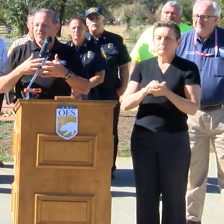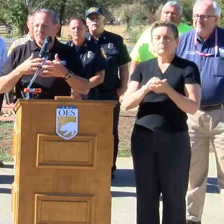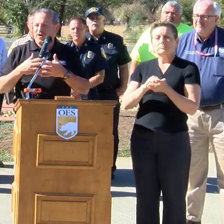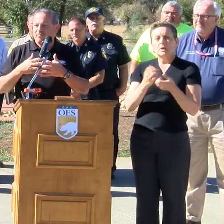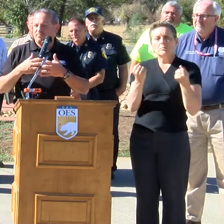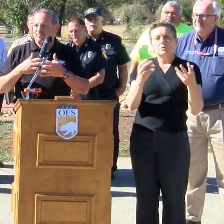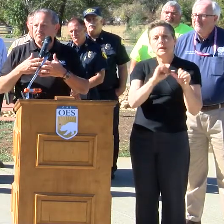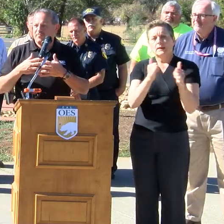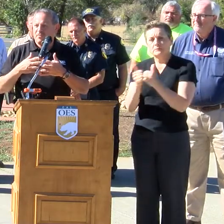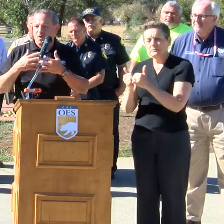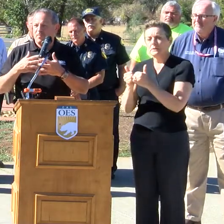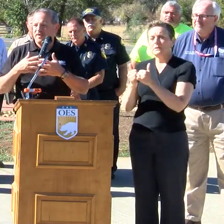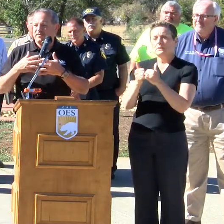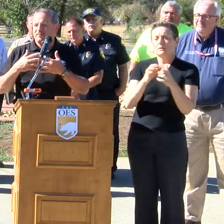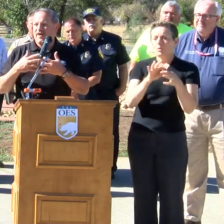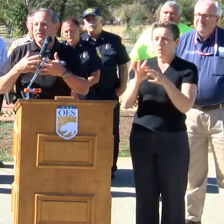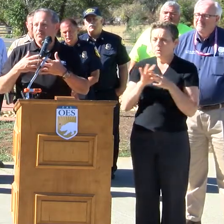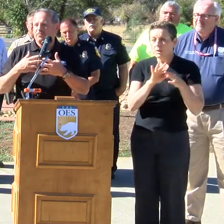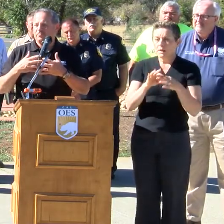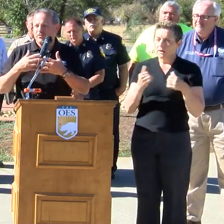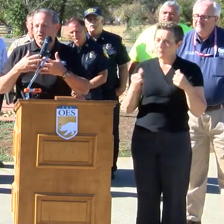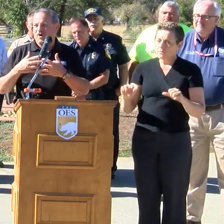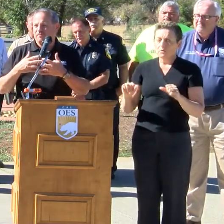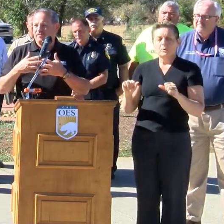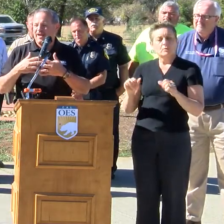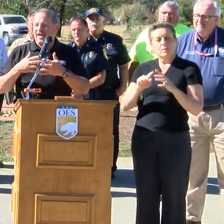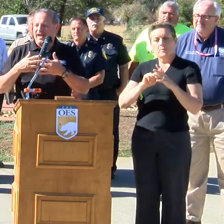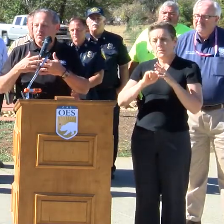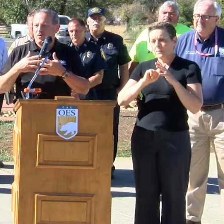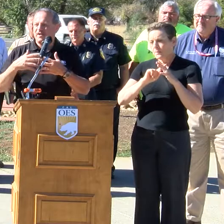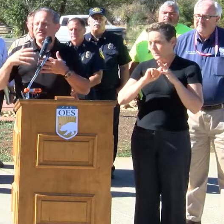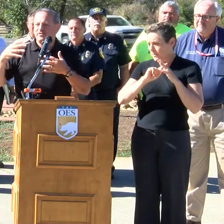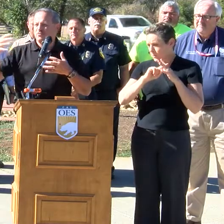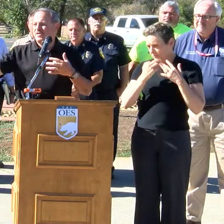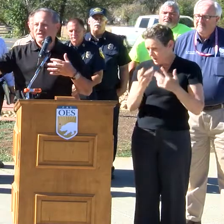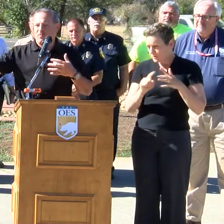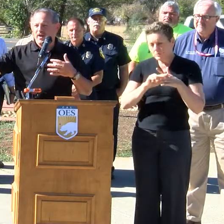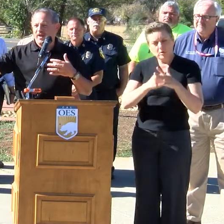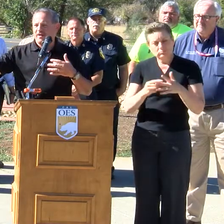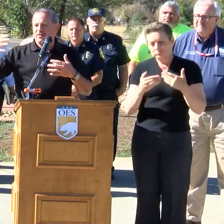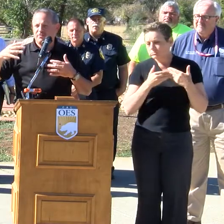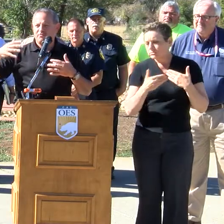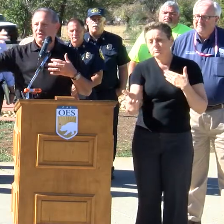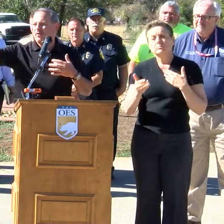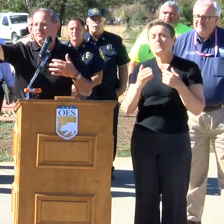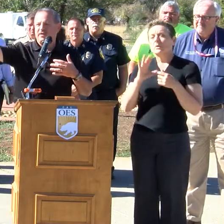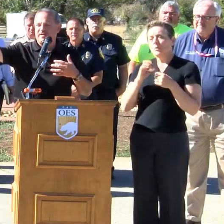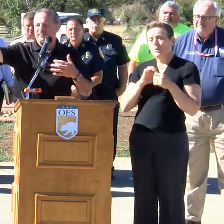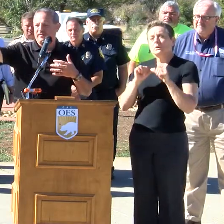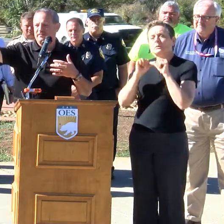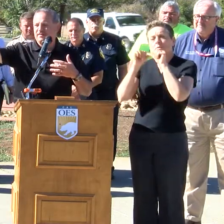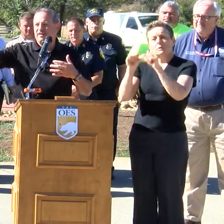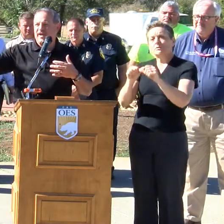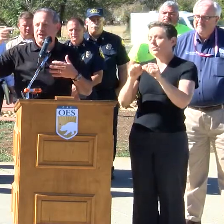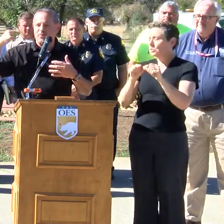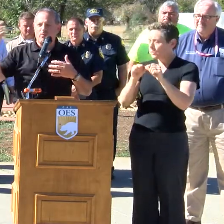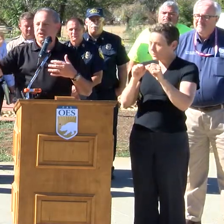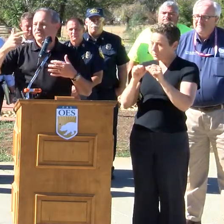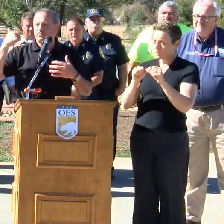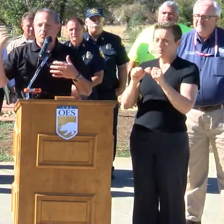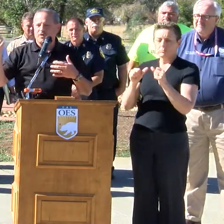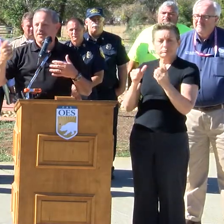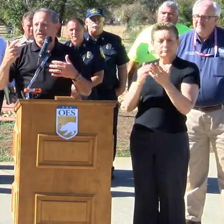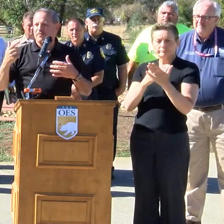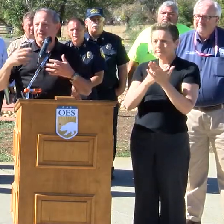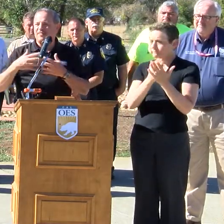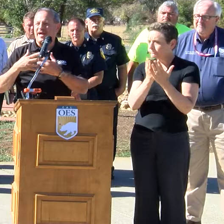from the moment the fire took off. It will continue to be that way throughout the incident. And we